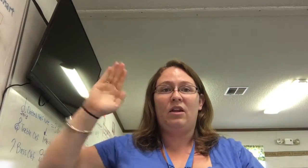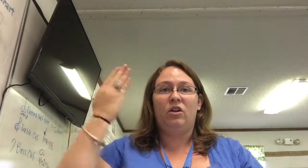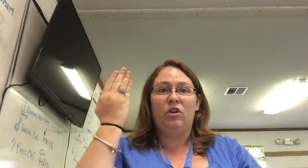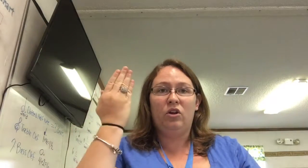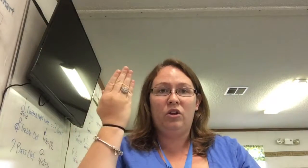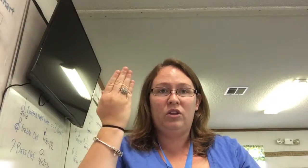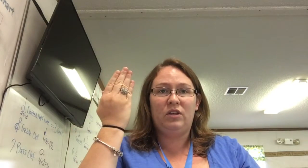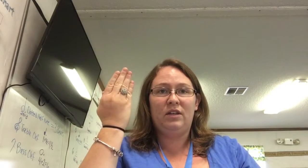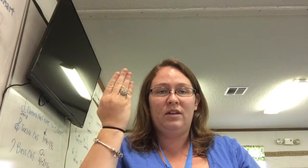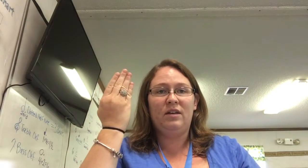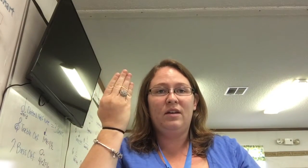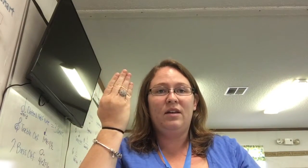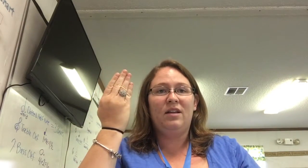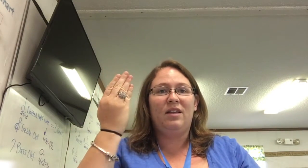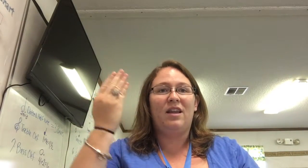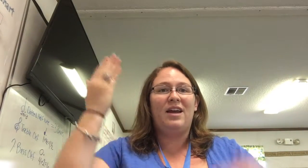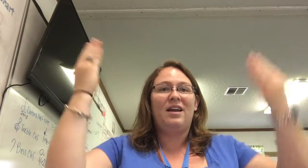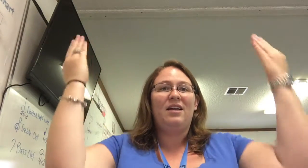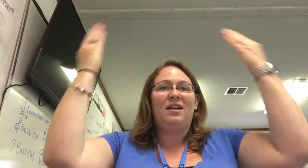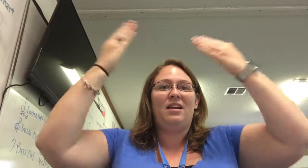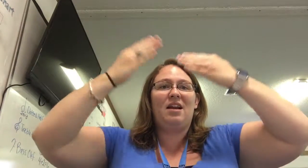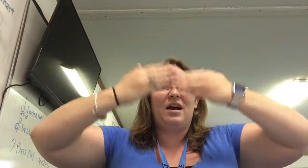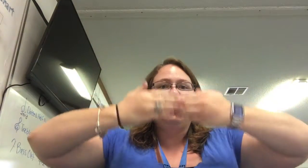looked like night.